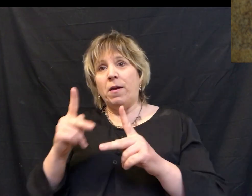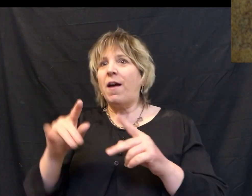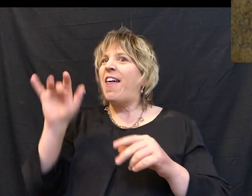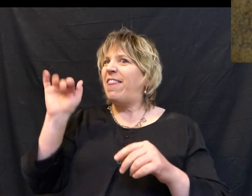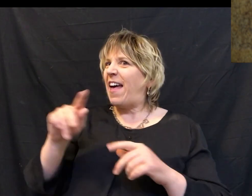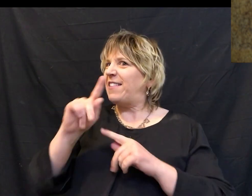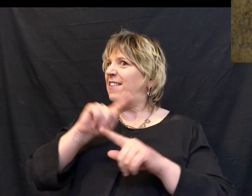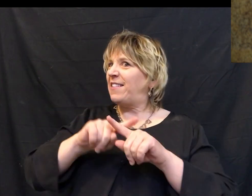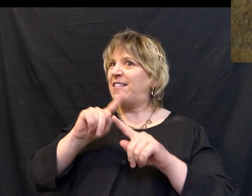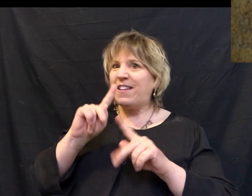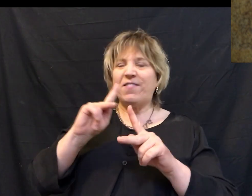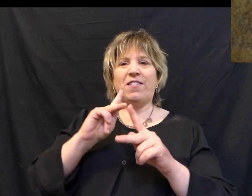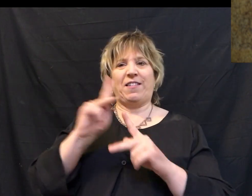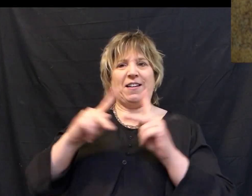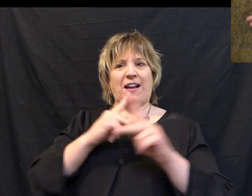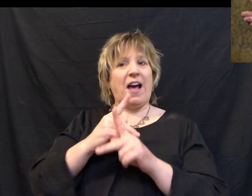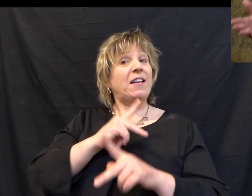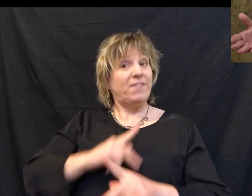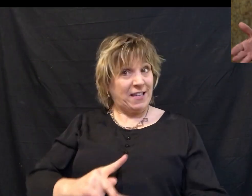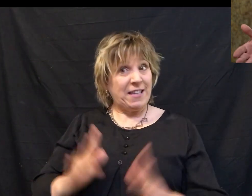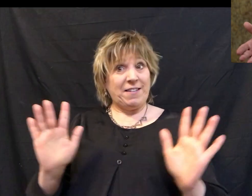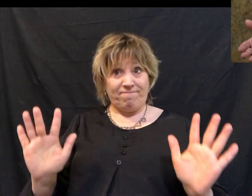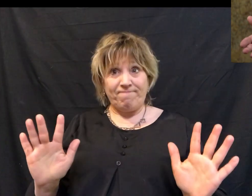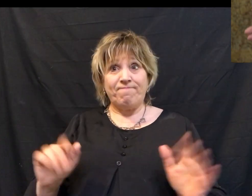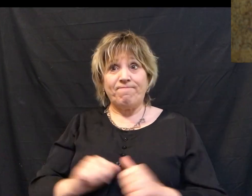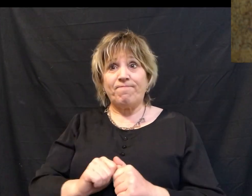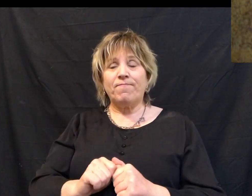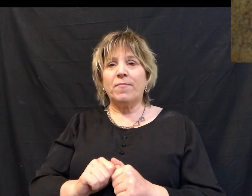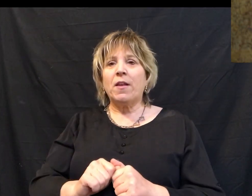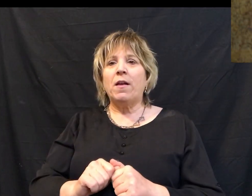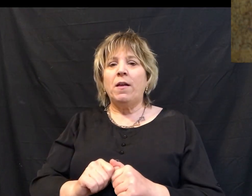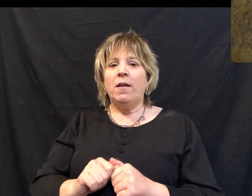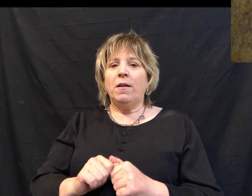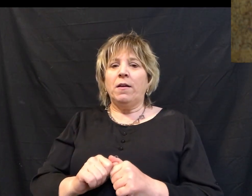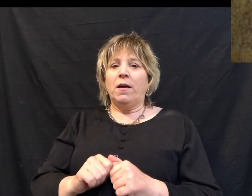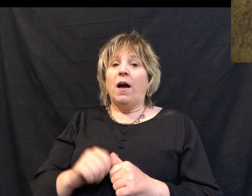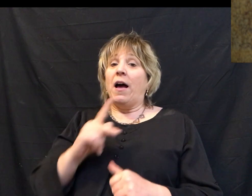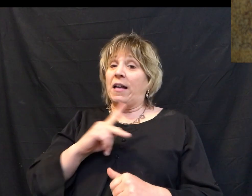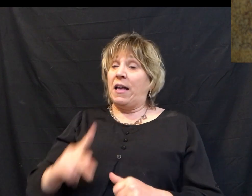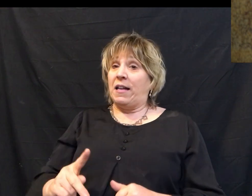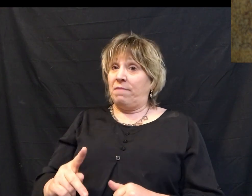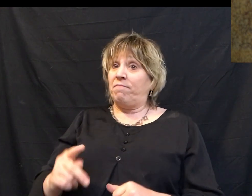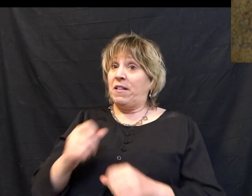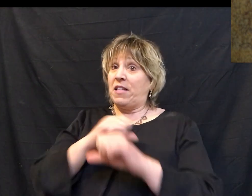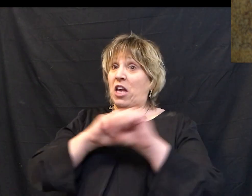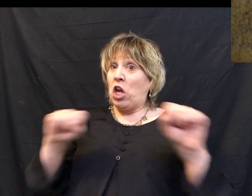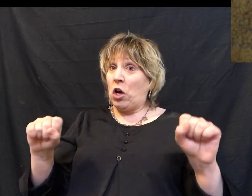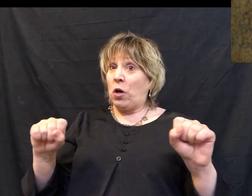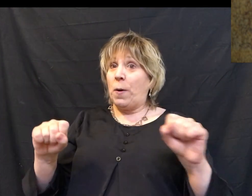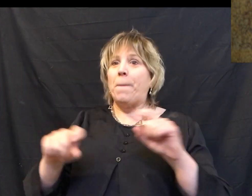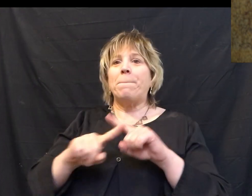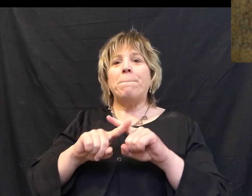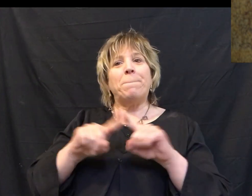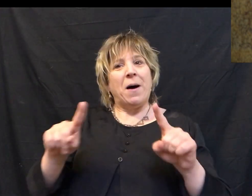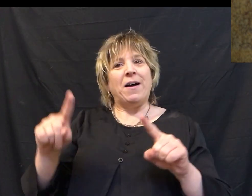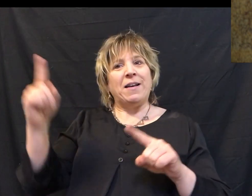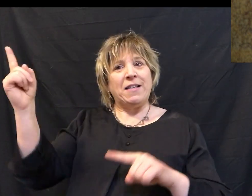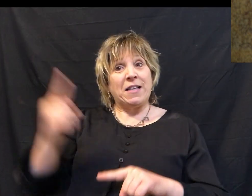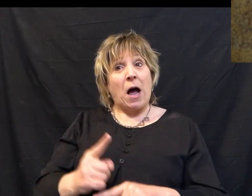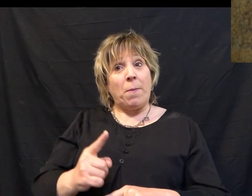That's a different kind of king. A king who is not only secure, but a king who has